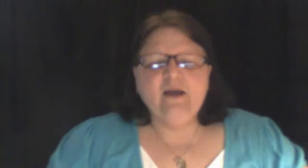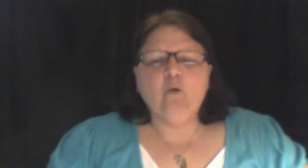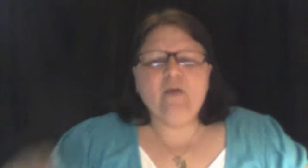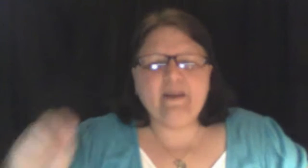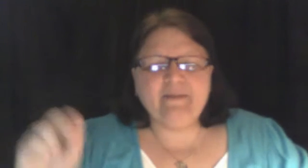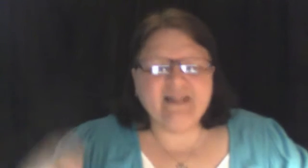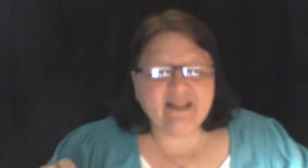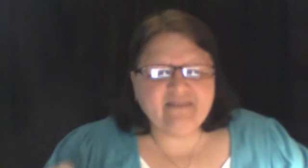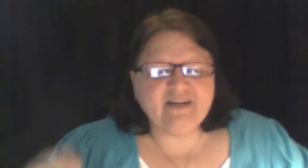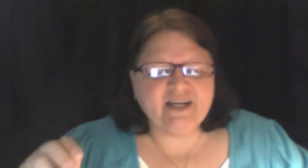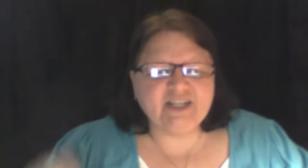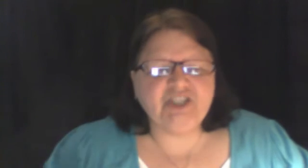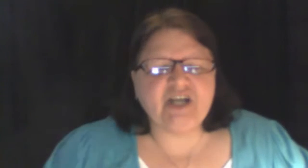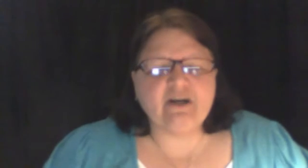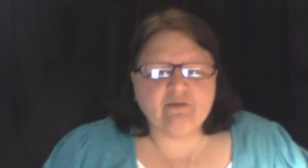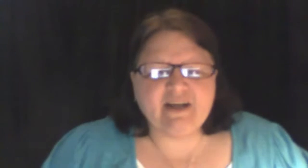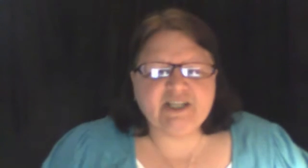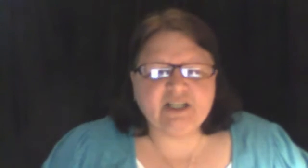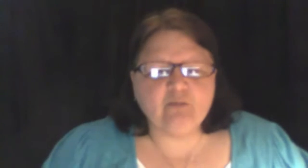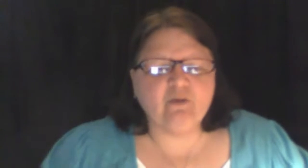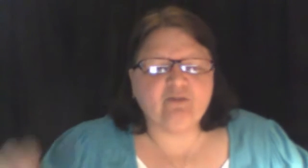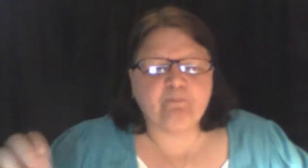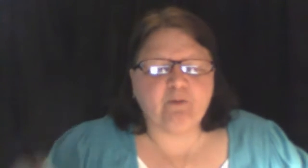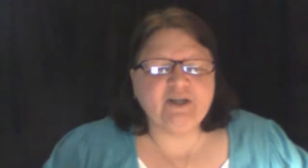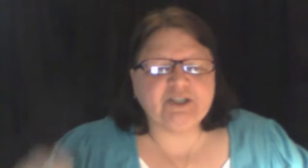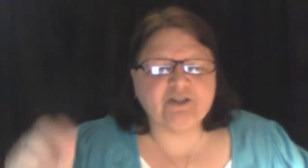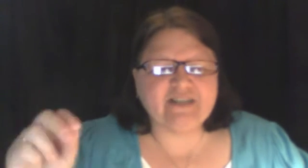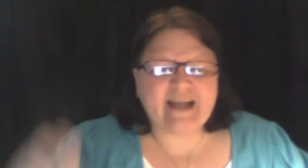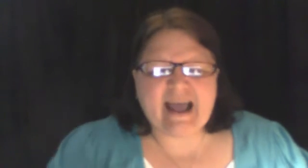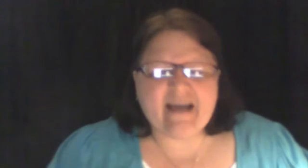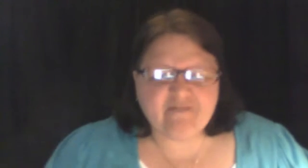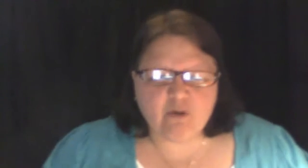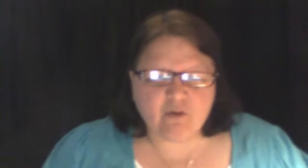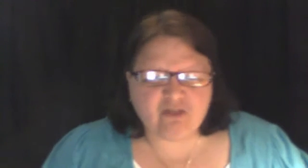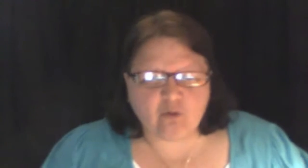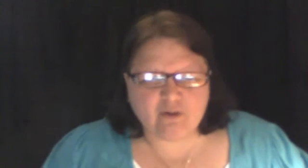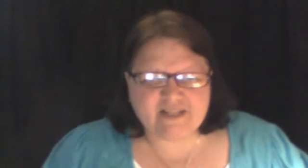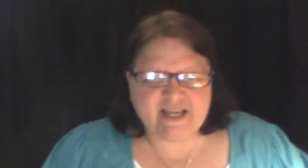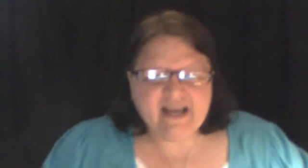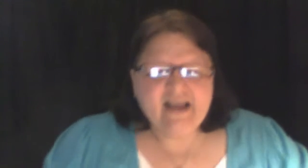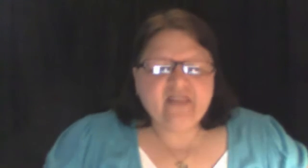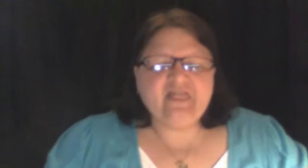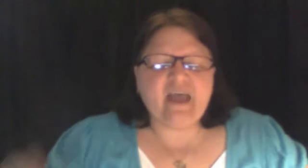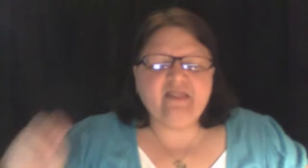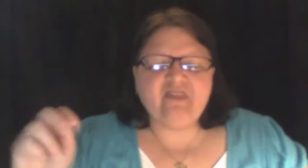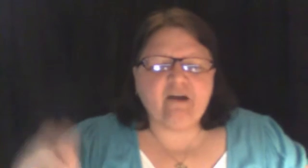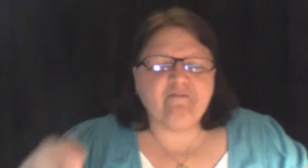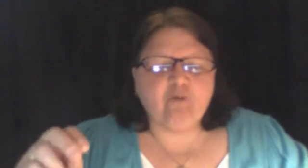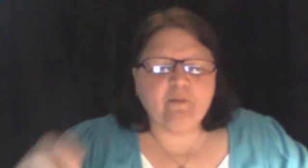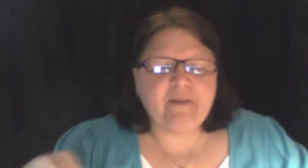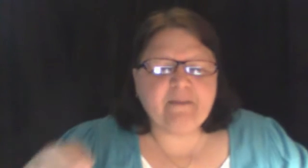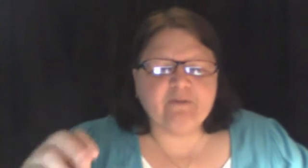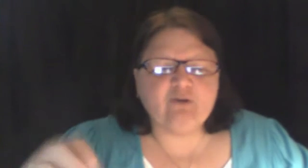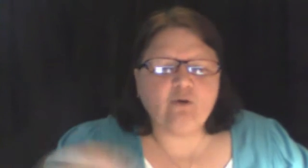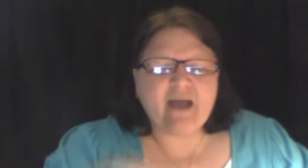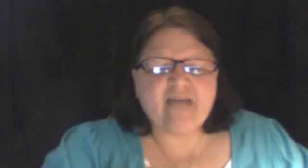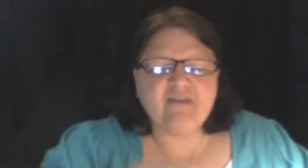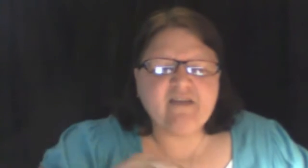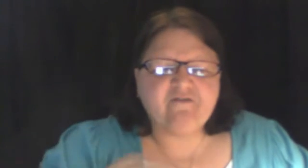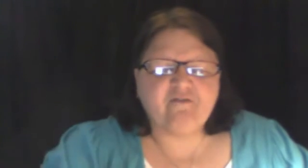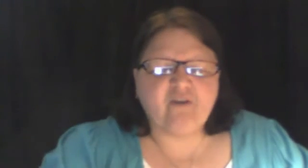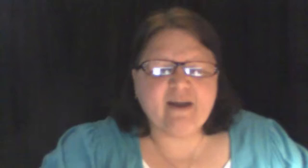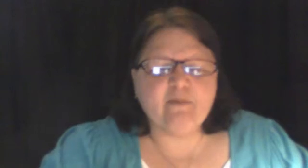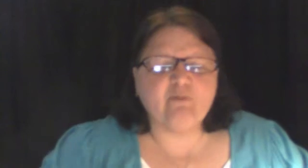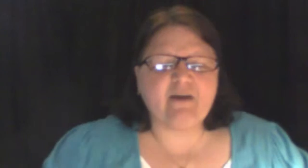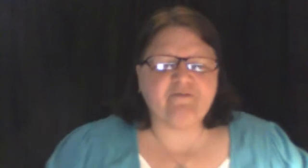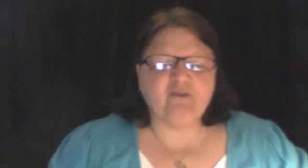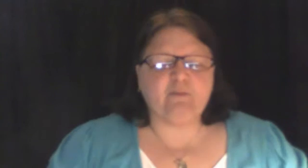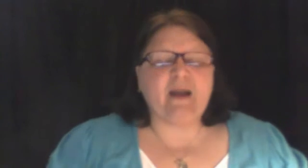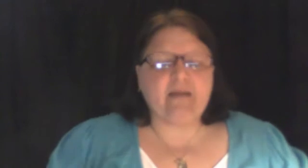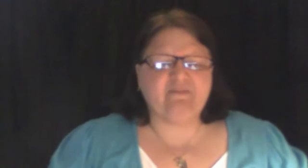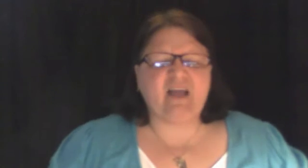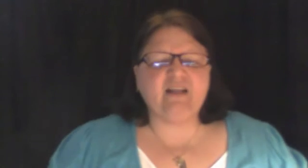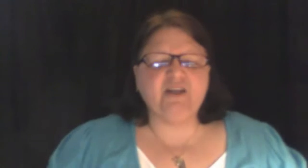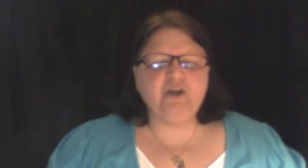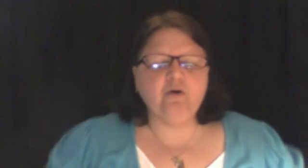We have been living in a generation with preachers that have no authority and therefore people don't have any frame of reference. But I'm telling you,